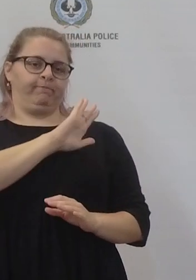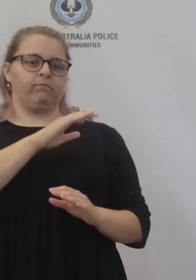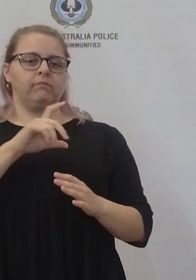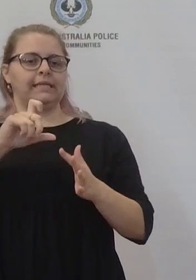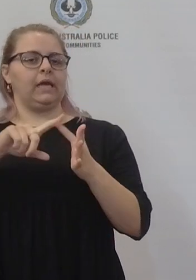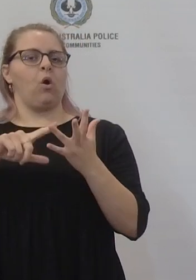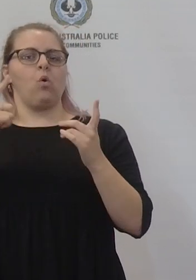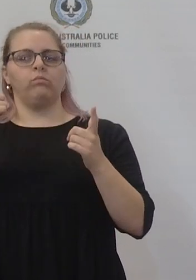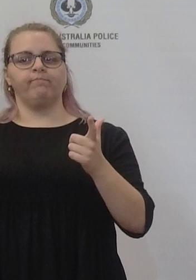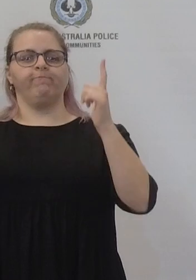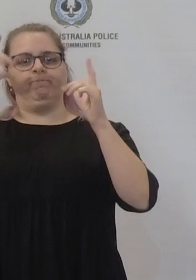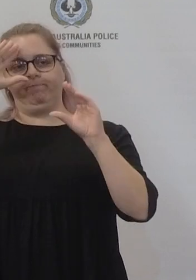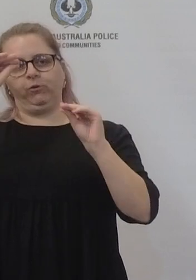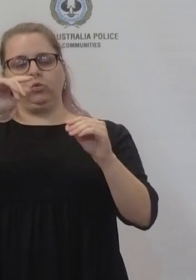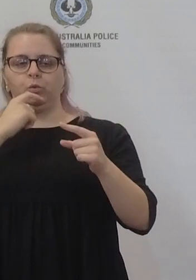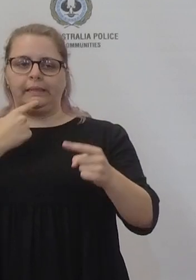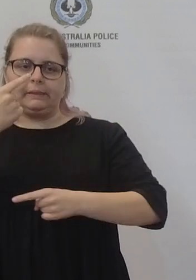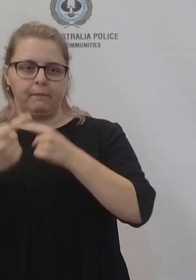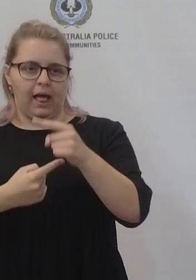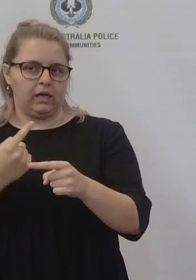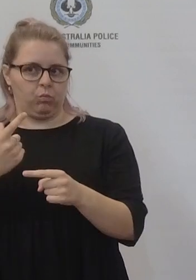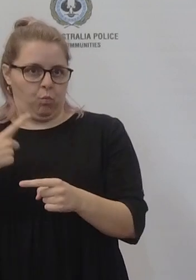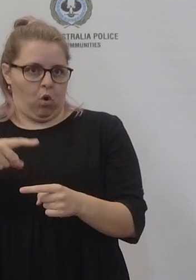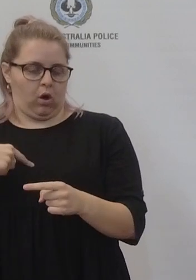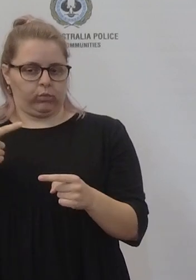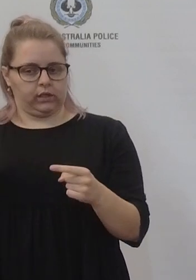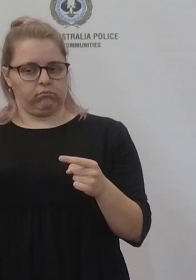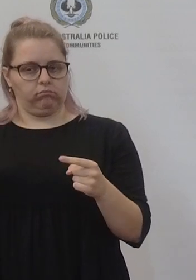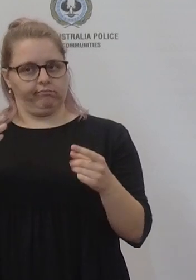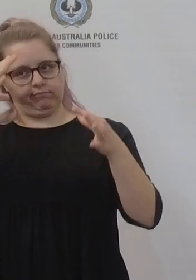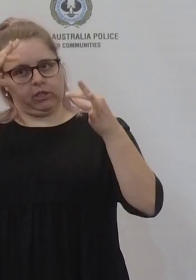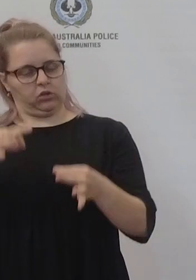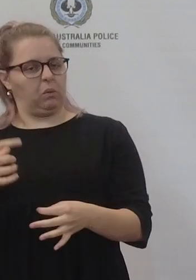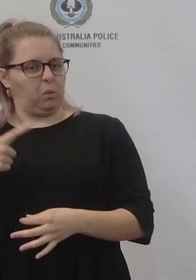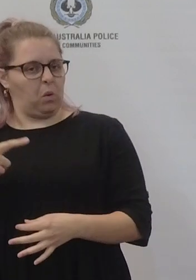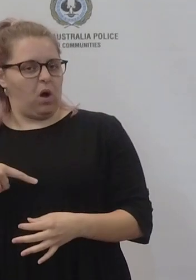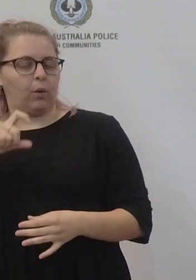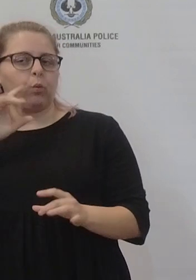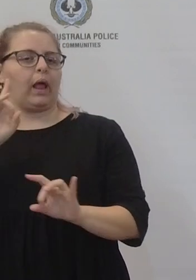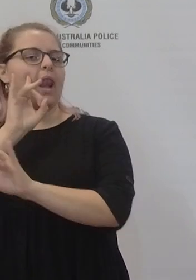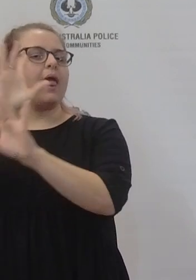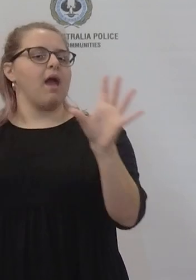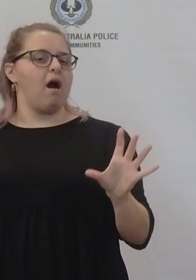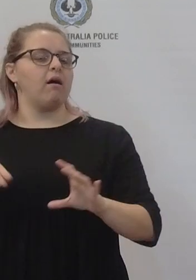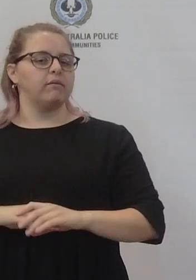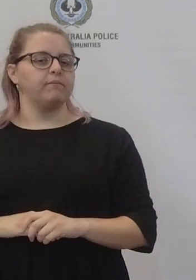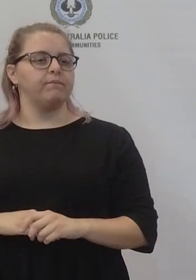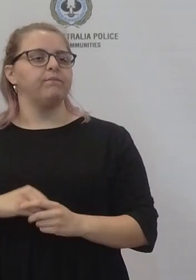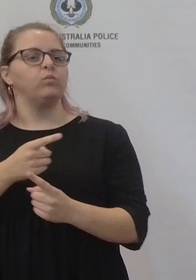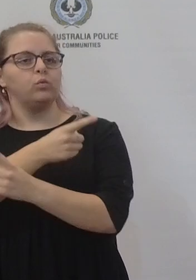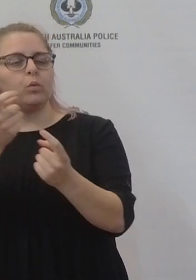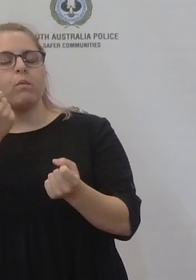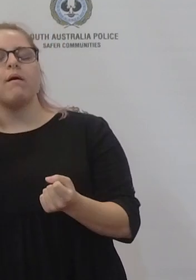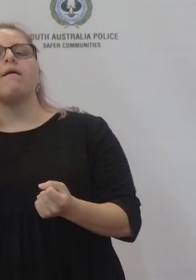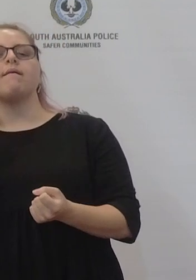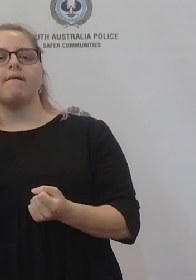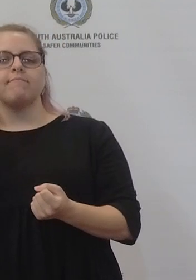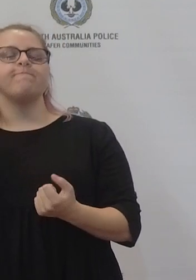steps he's putting in place as of midnight tonight once that is explained you'll understand that